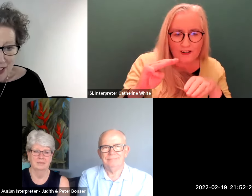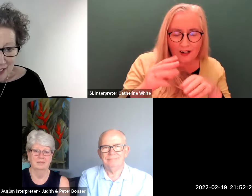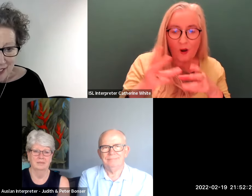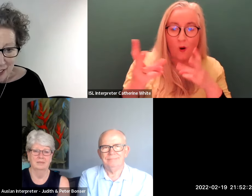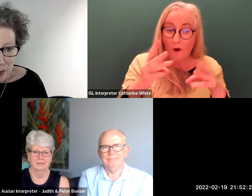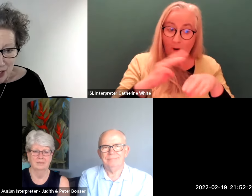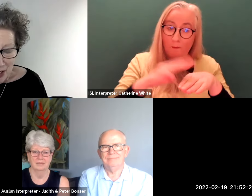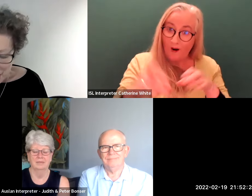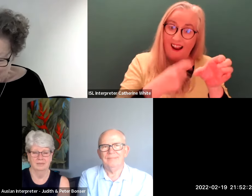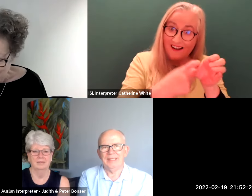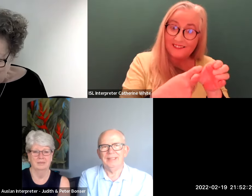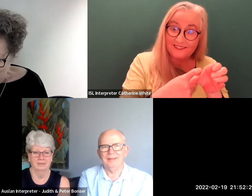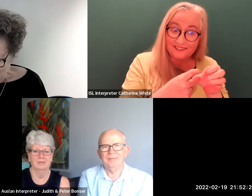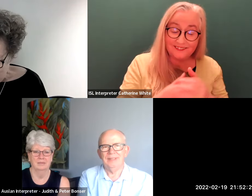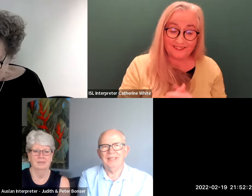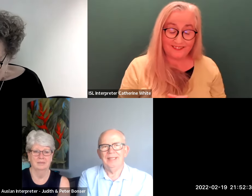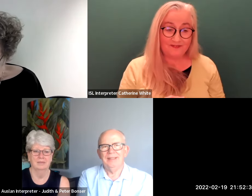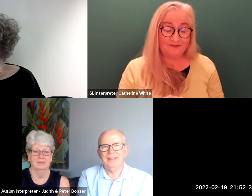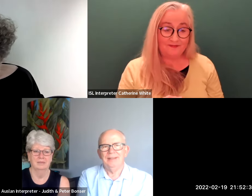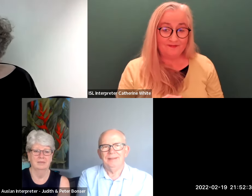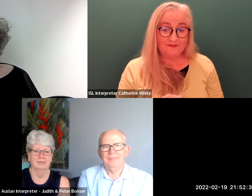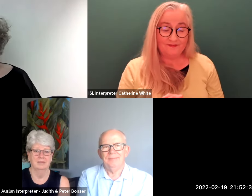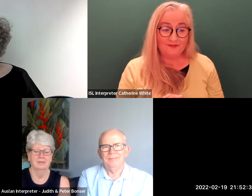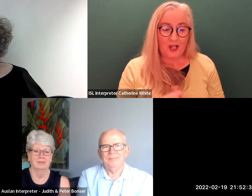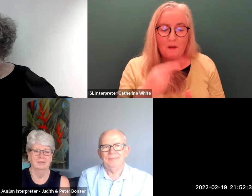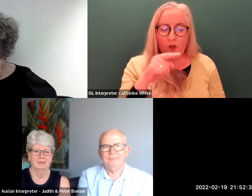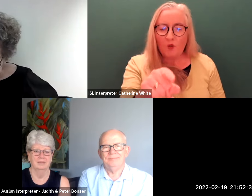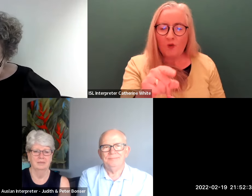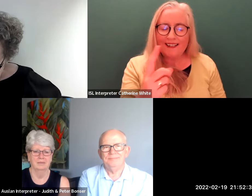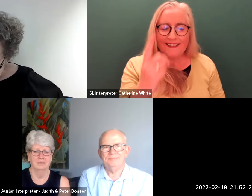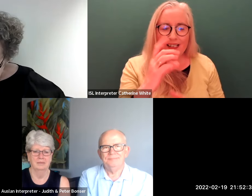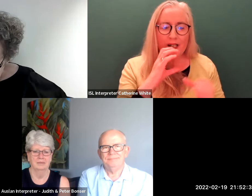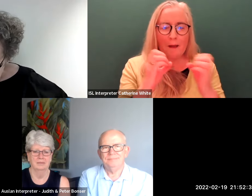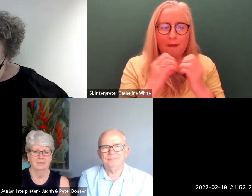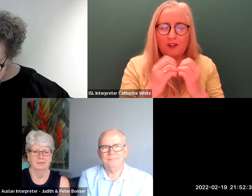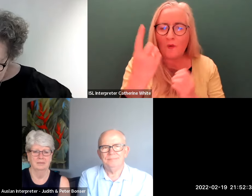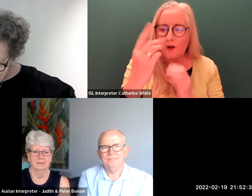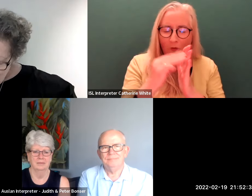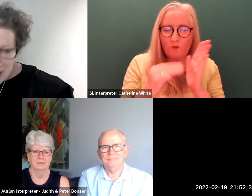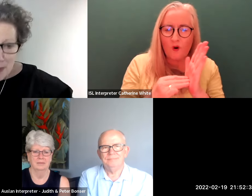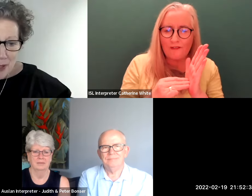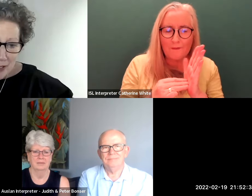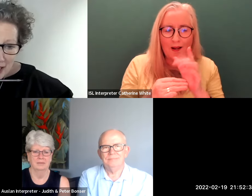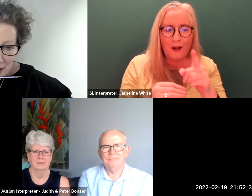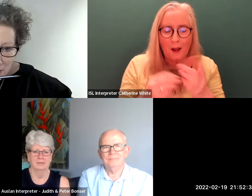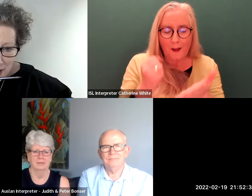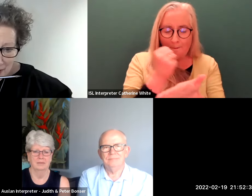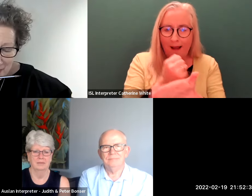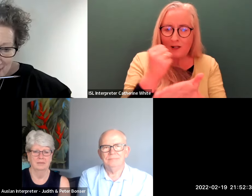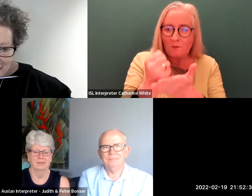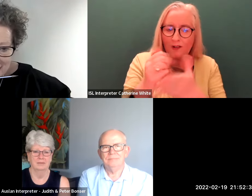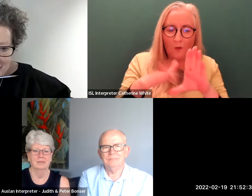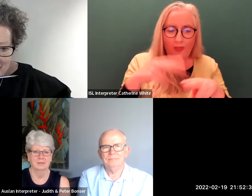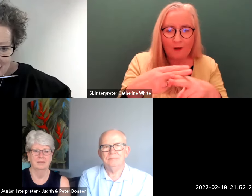harder work harder but you mentioned a program earlier uh passport without a country